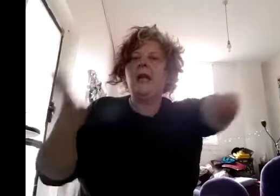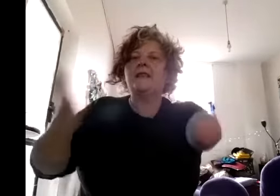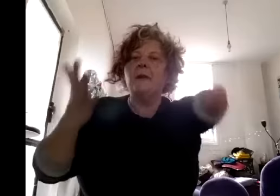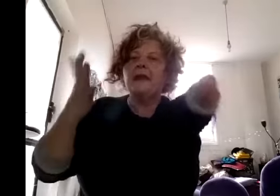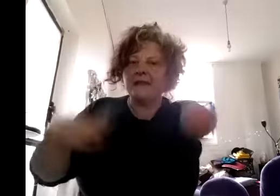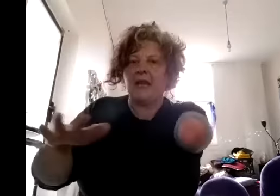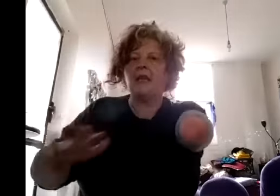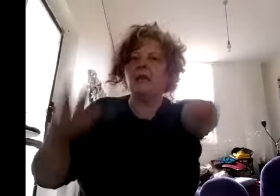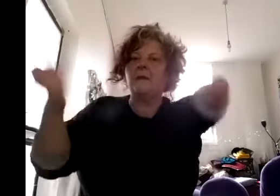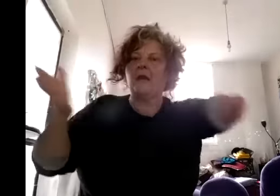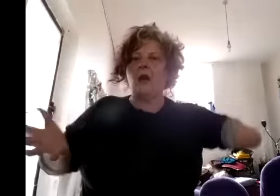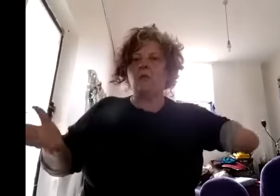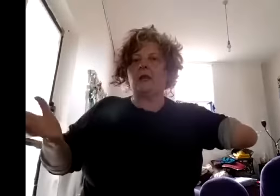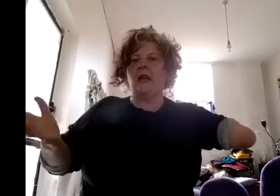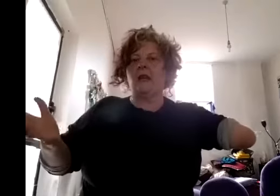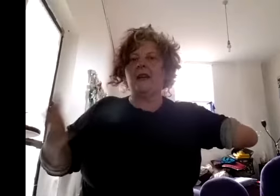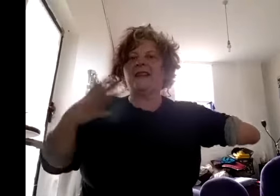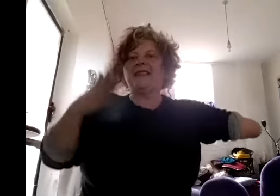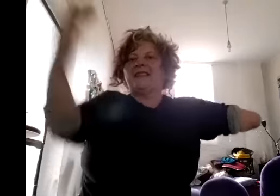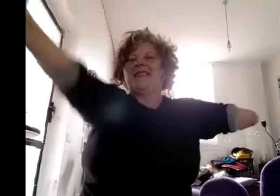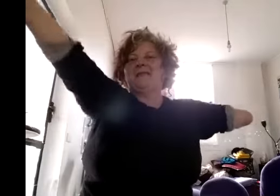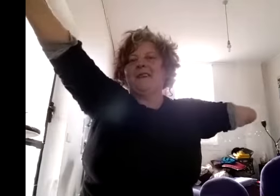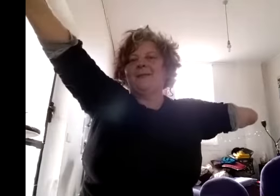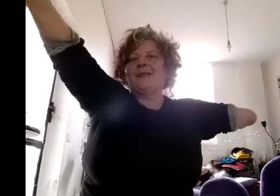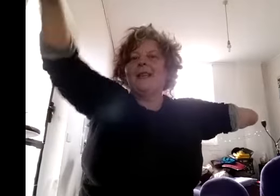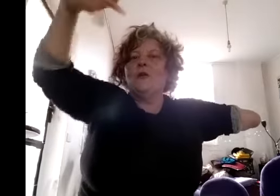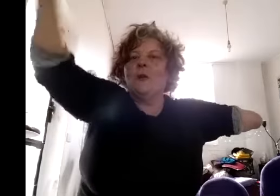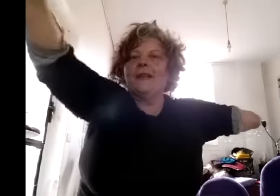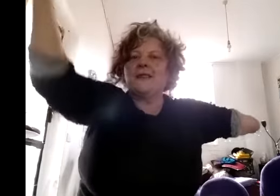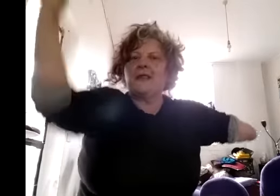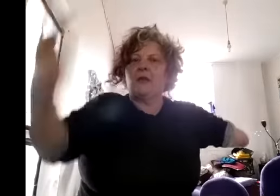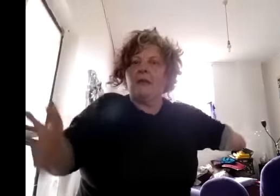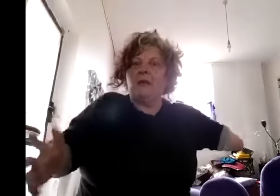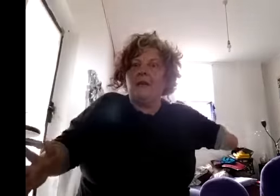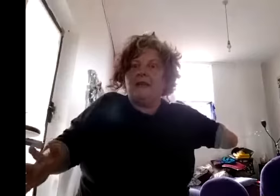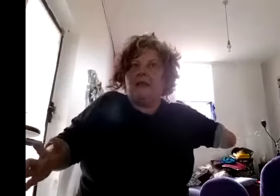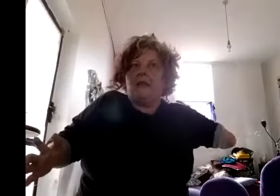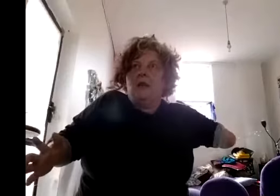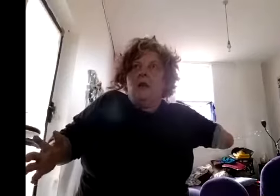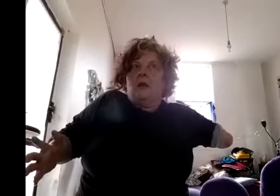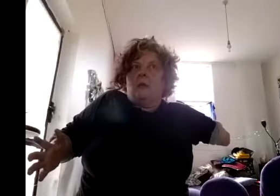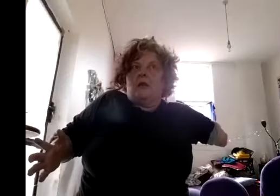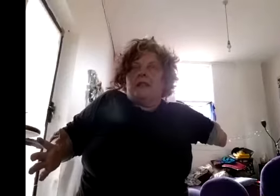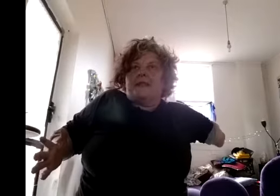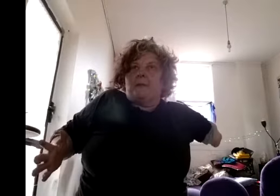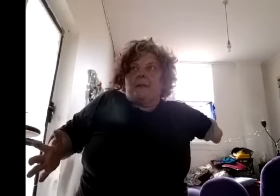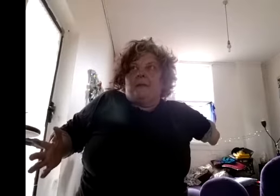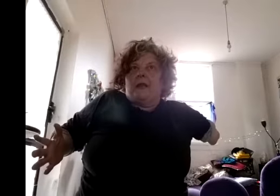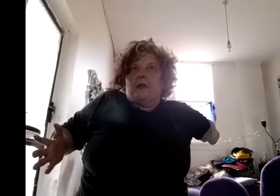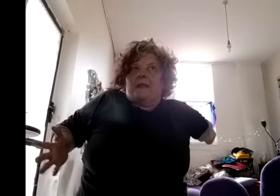some of that's a downer in that i walk out and i can see sometimes audiences are looking at me and they're oh my god is this meant to be funny or not is this